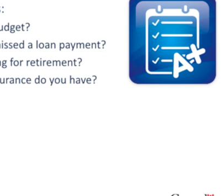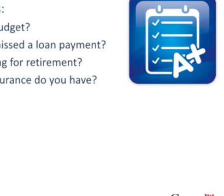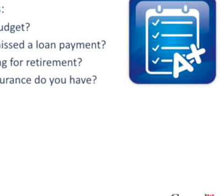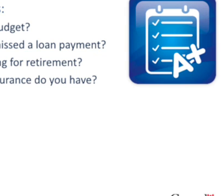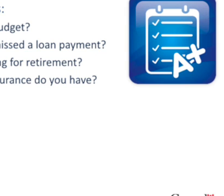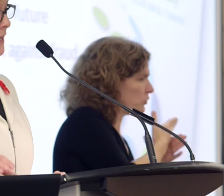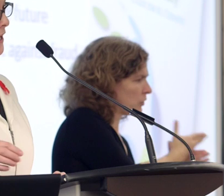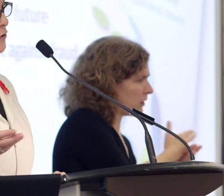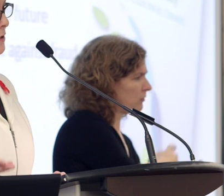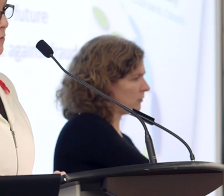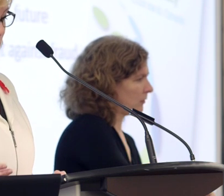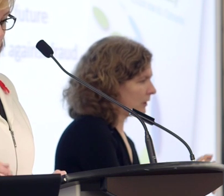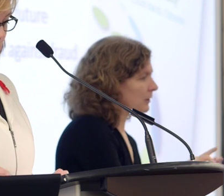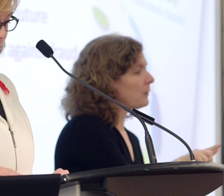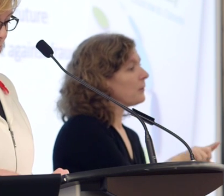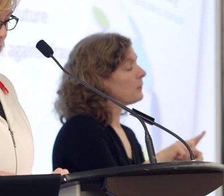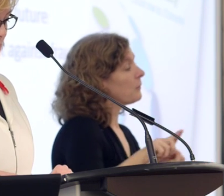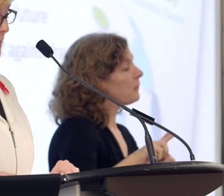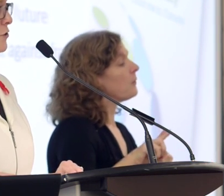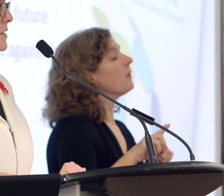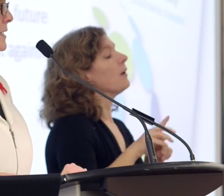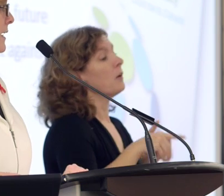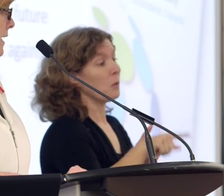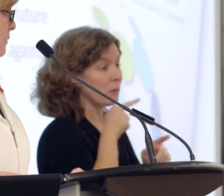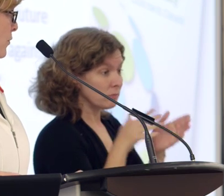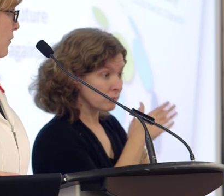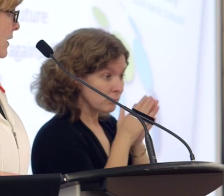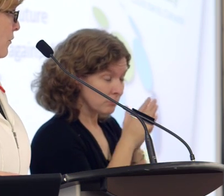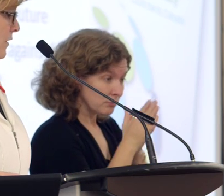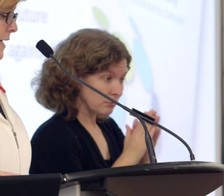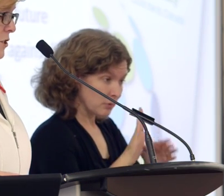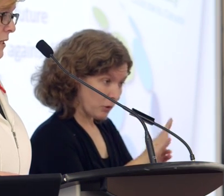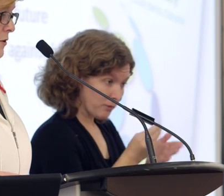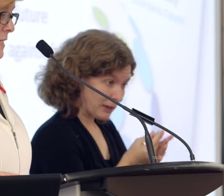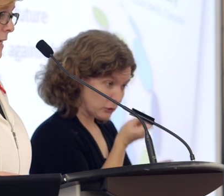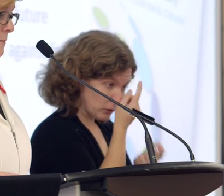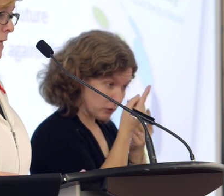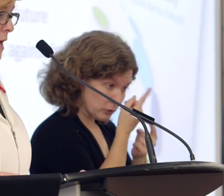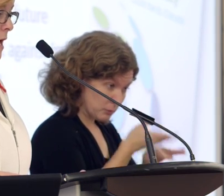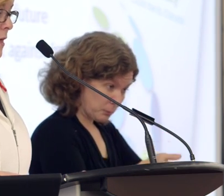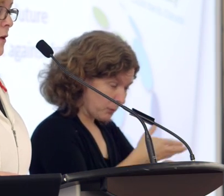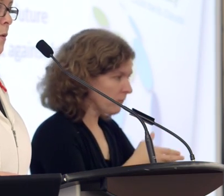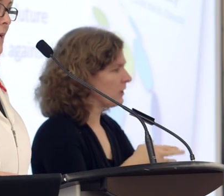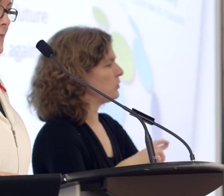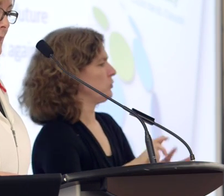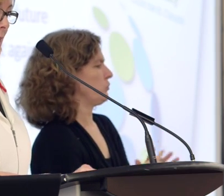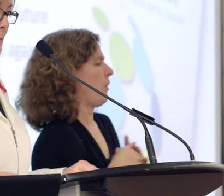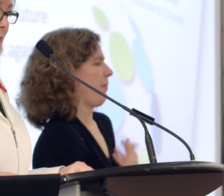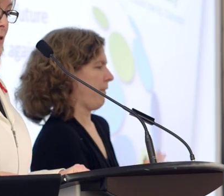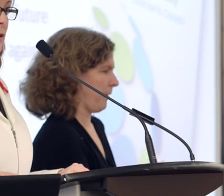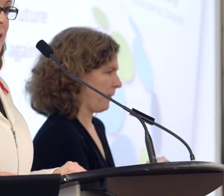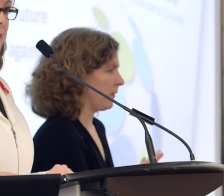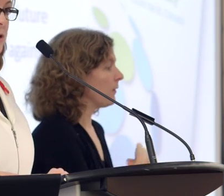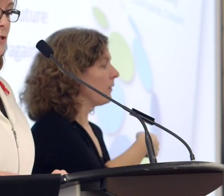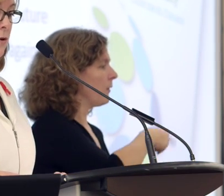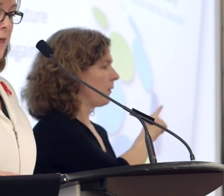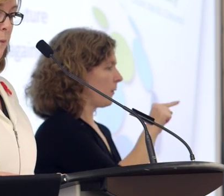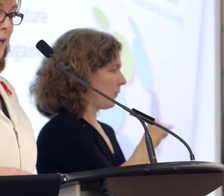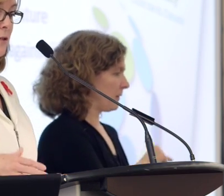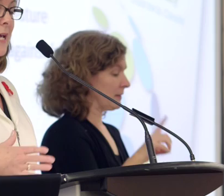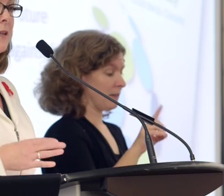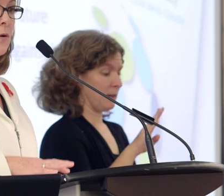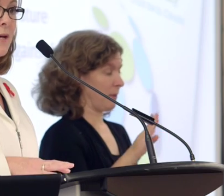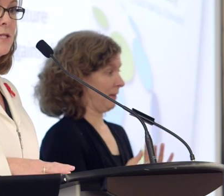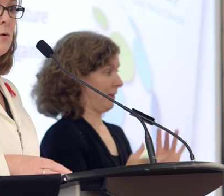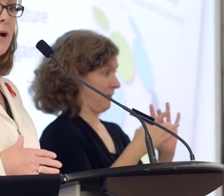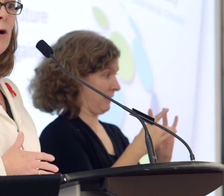and it provides an entry point for those interested in improving their financial literacy. The quiz and database are linked so